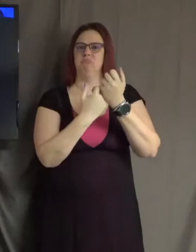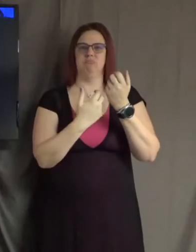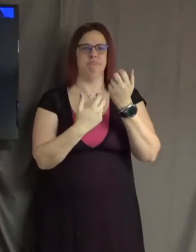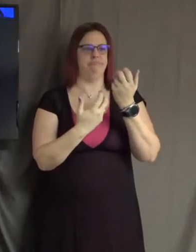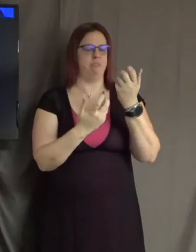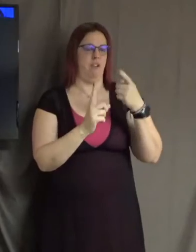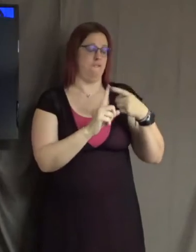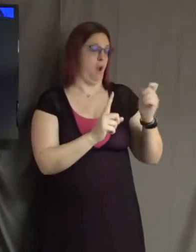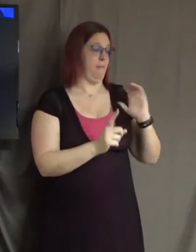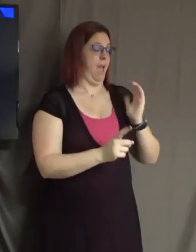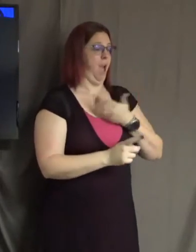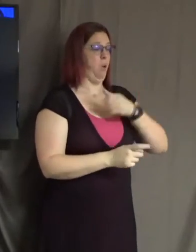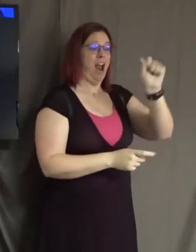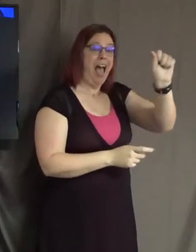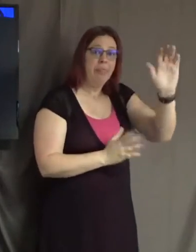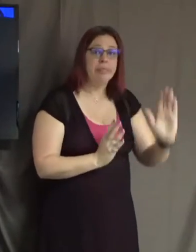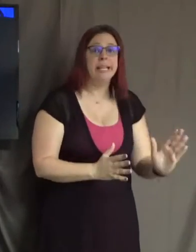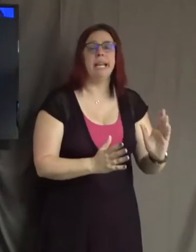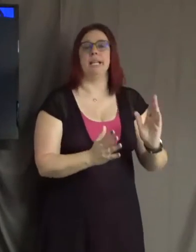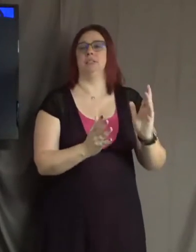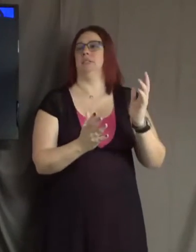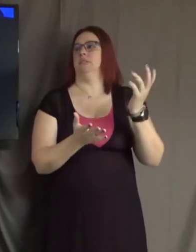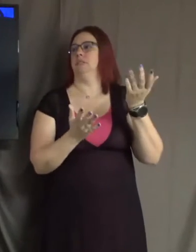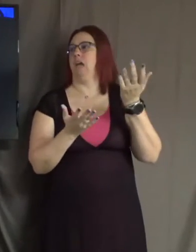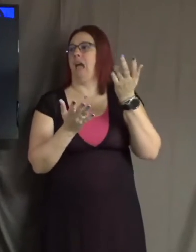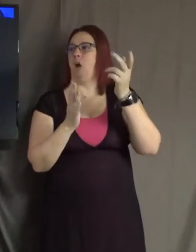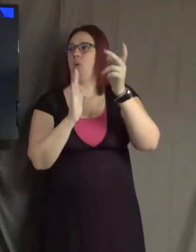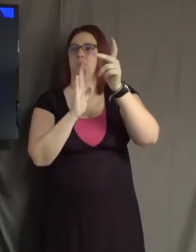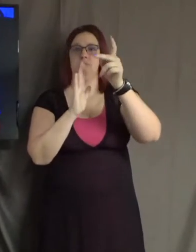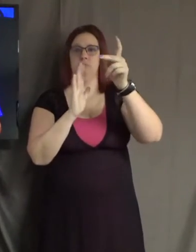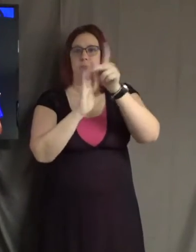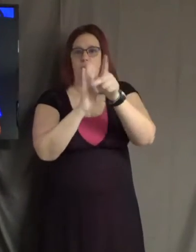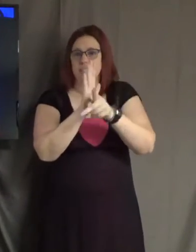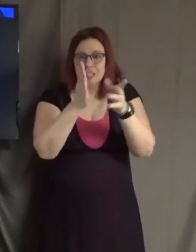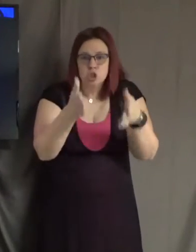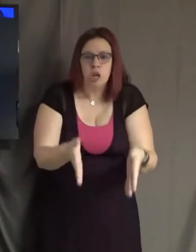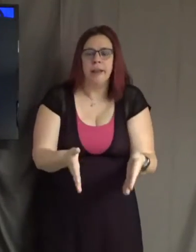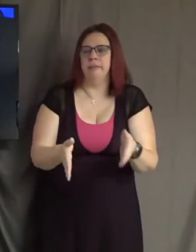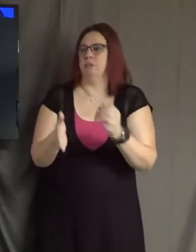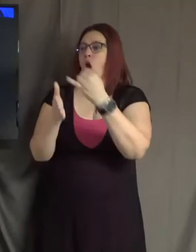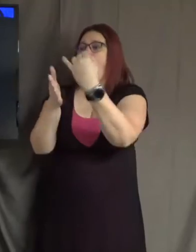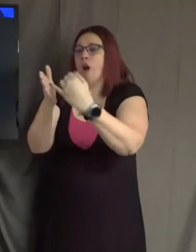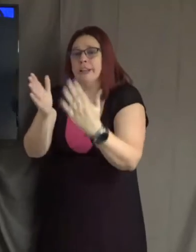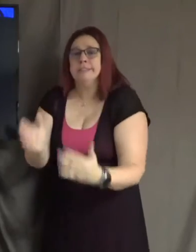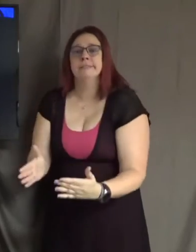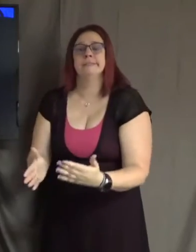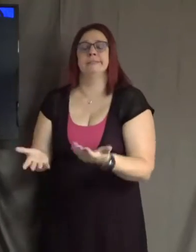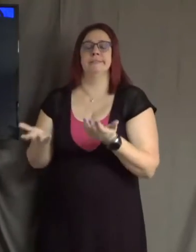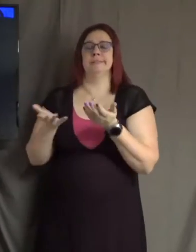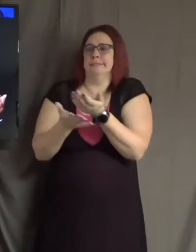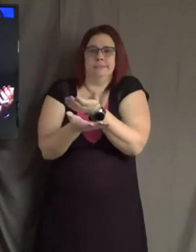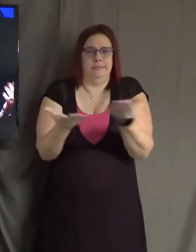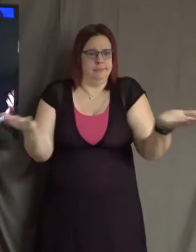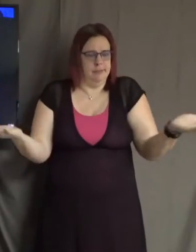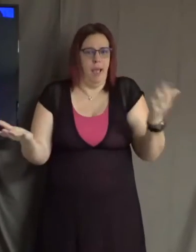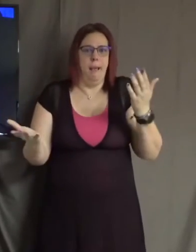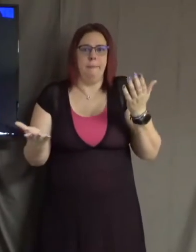athletes, to our politicians, to our artists, to the celebrities who are in our world, because the things people say